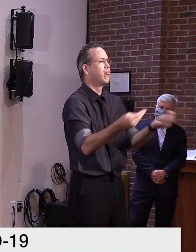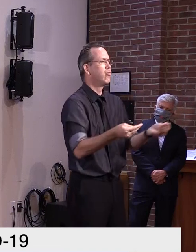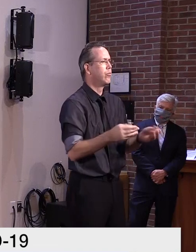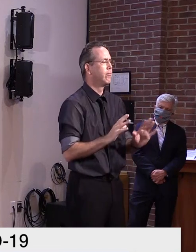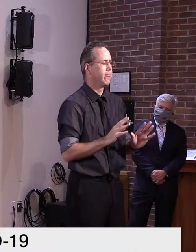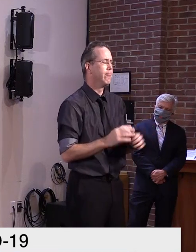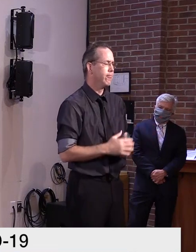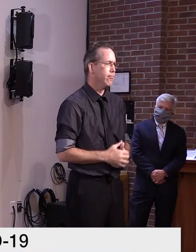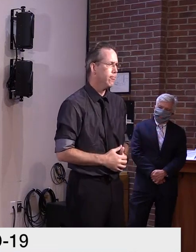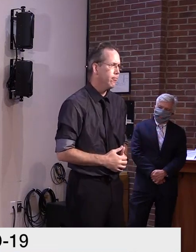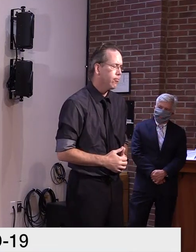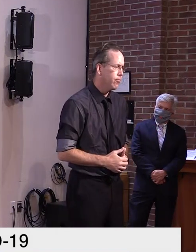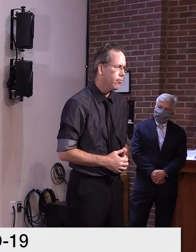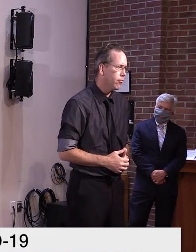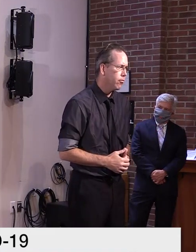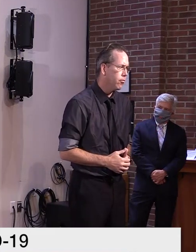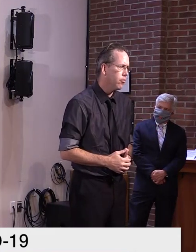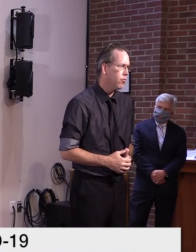Okay. Thank you.